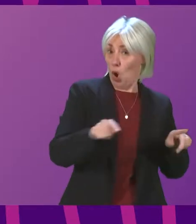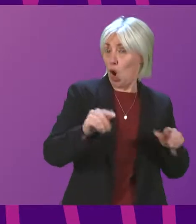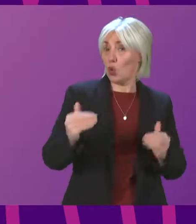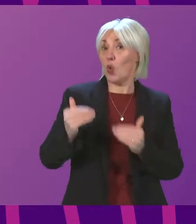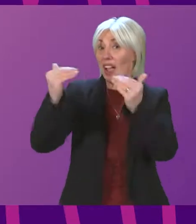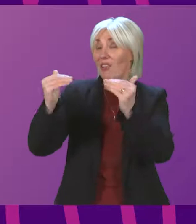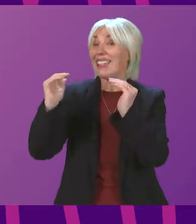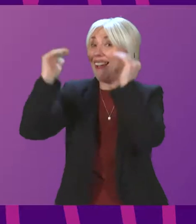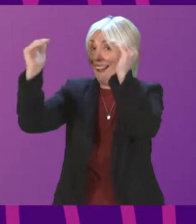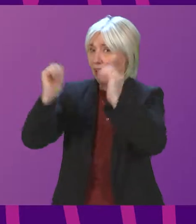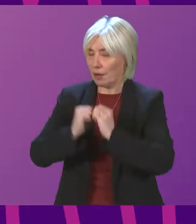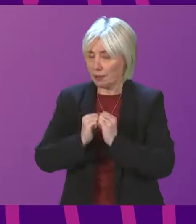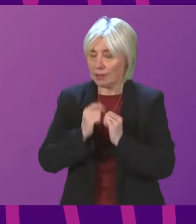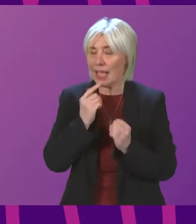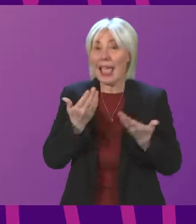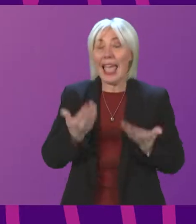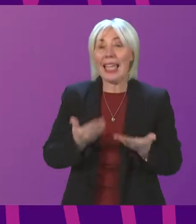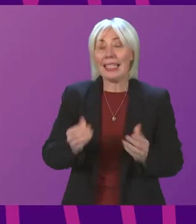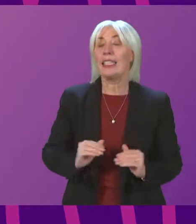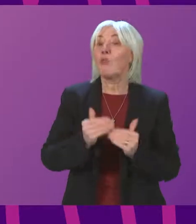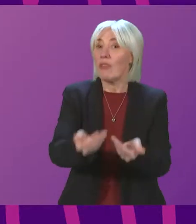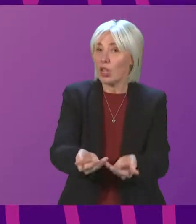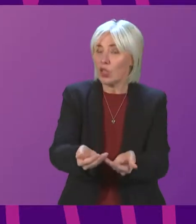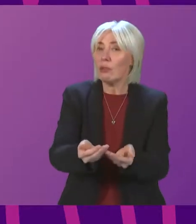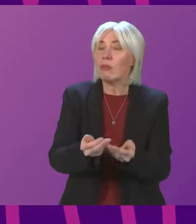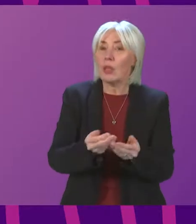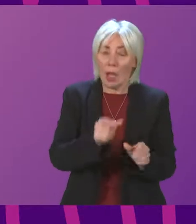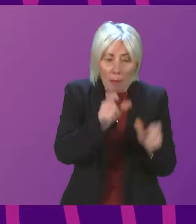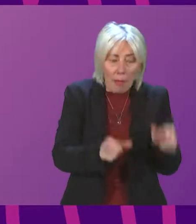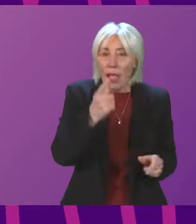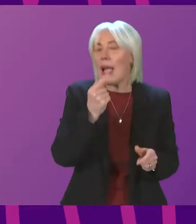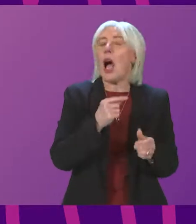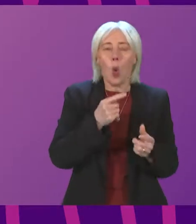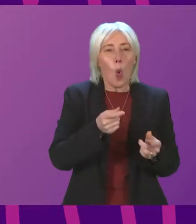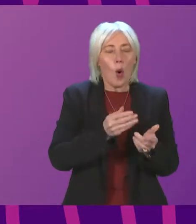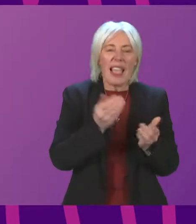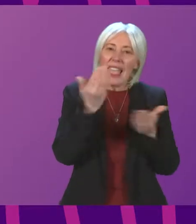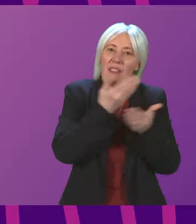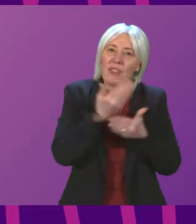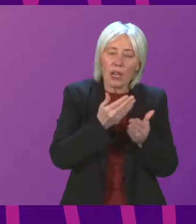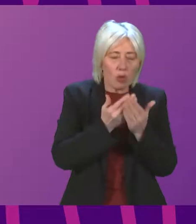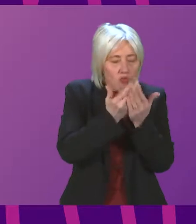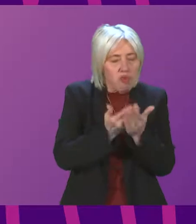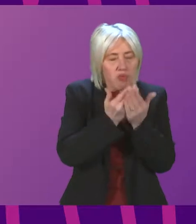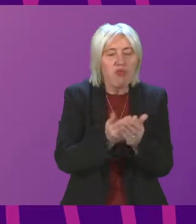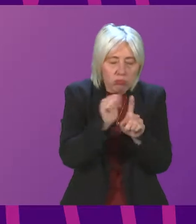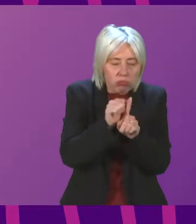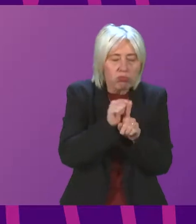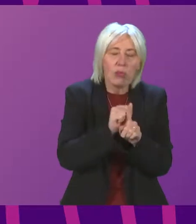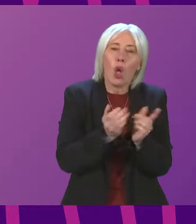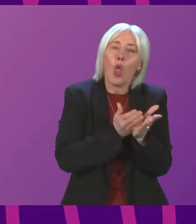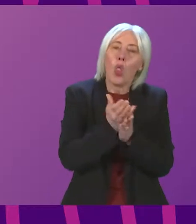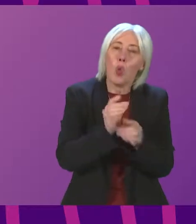Building on existing provision, learners are also able to attend online evening revision classes in a range of courses throughout the term.